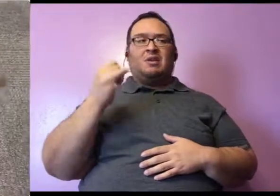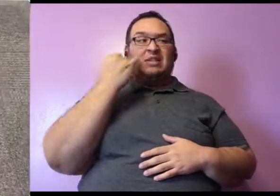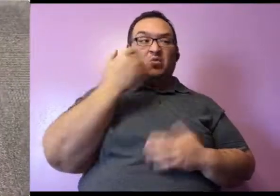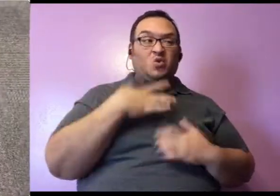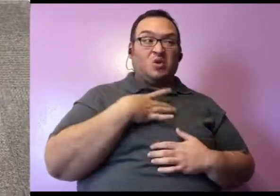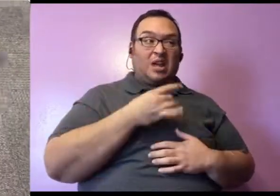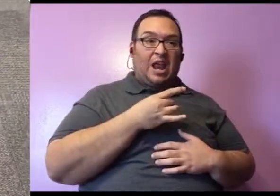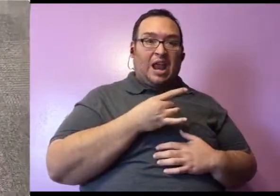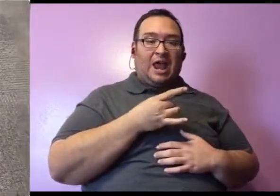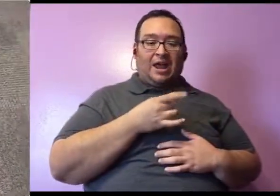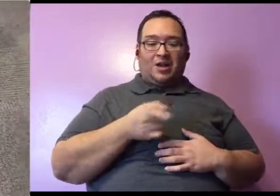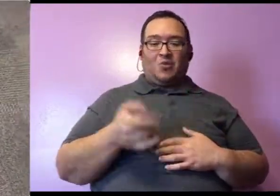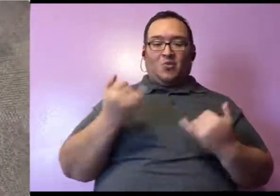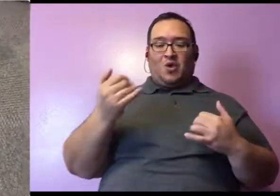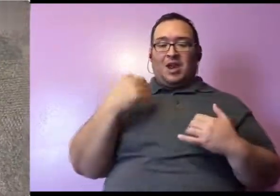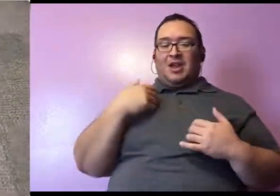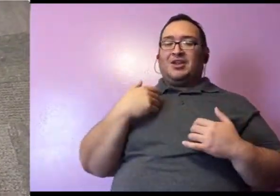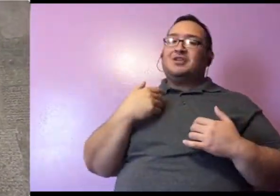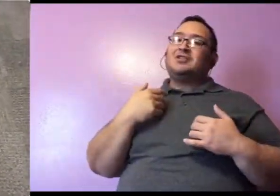She's having a little bit of a bath getting that head clean.